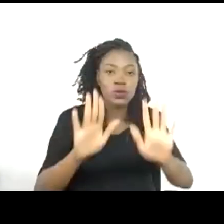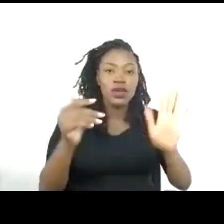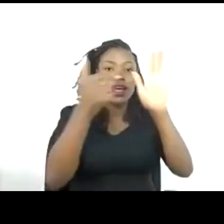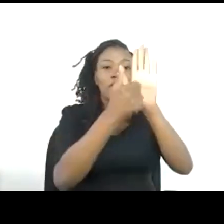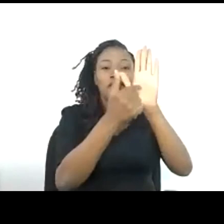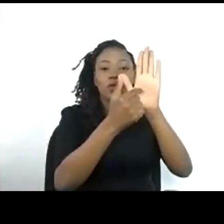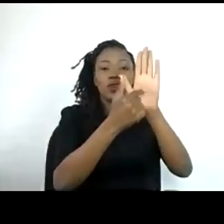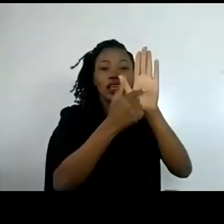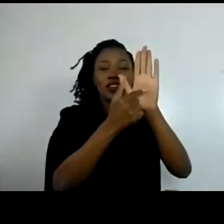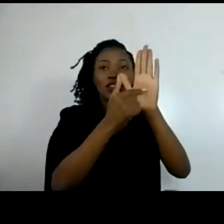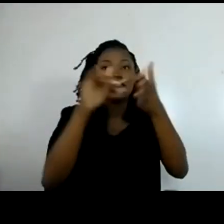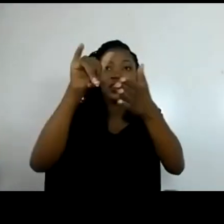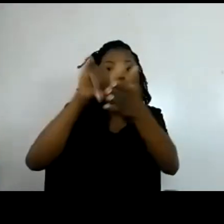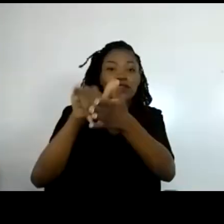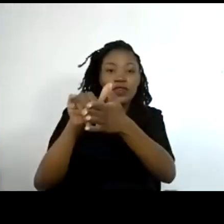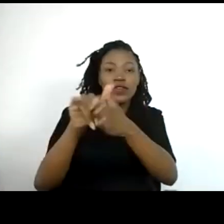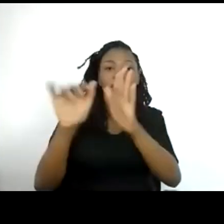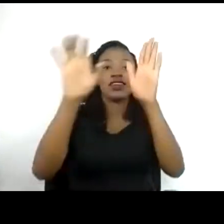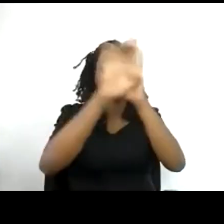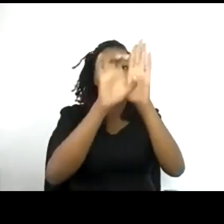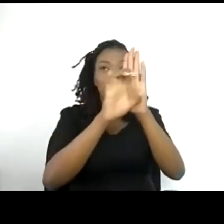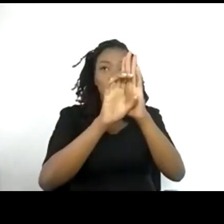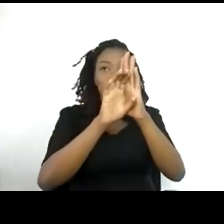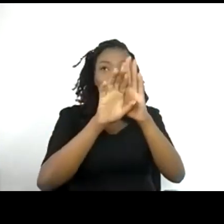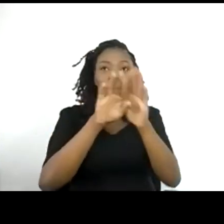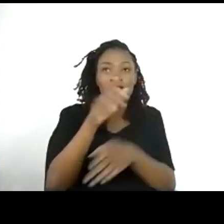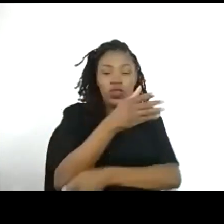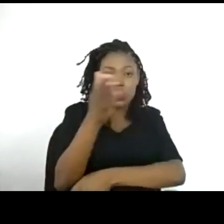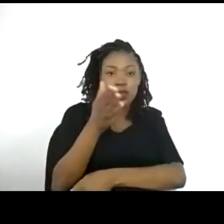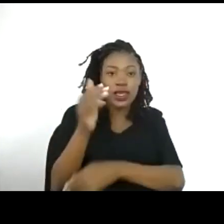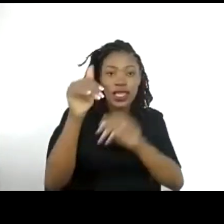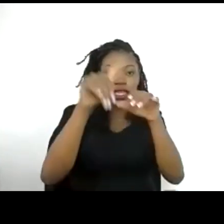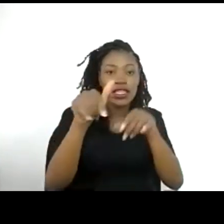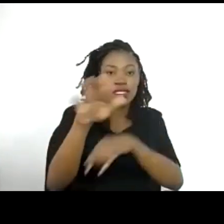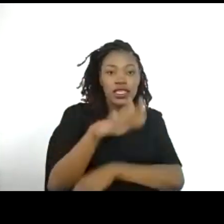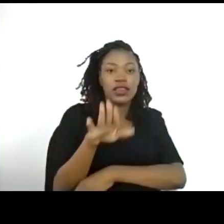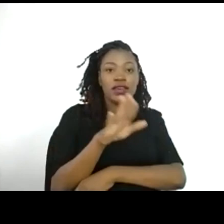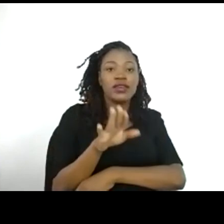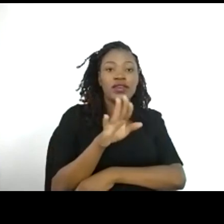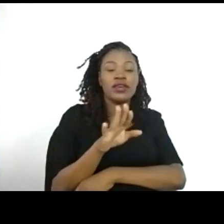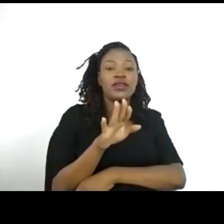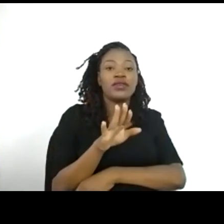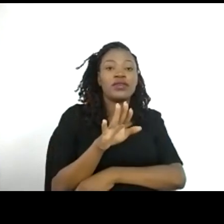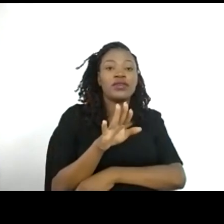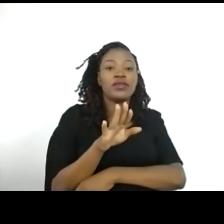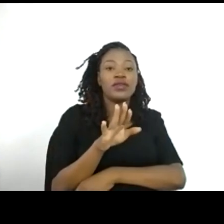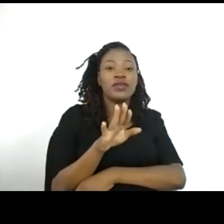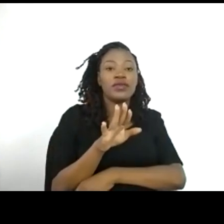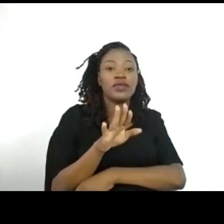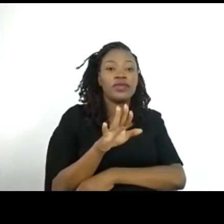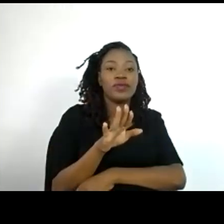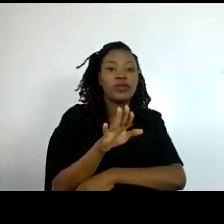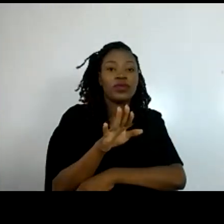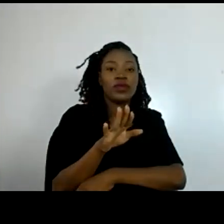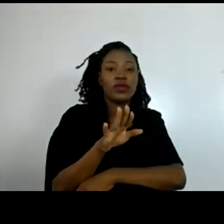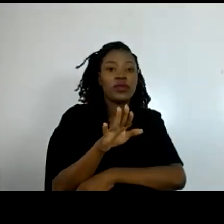for instance, your cooperative is extremely well managed, it's very well run, that it's working in a very democratic way, and so